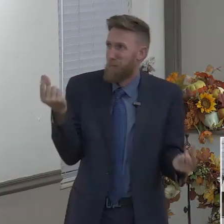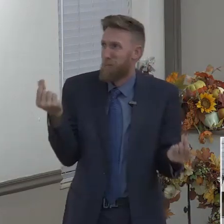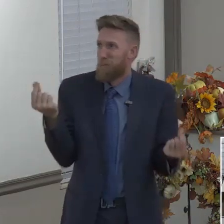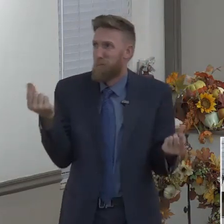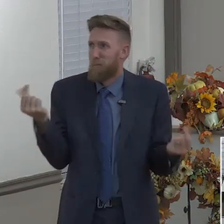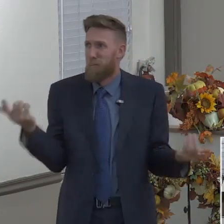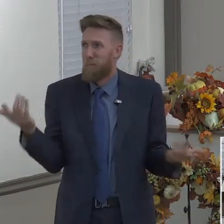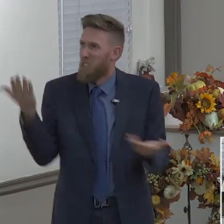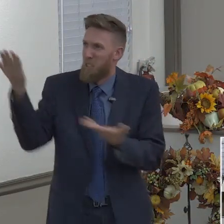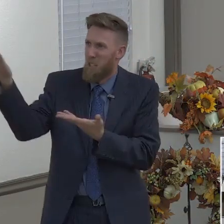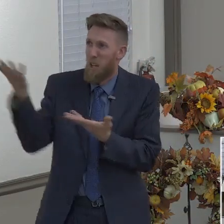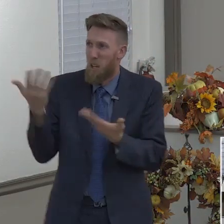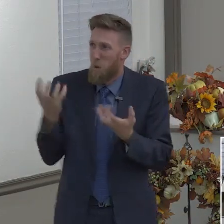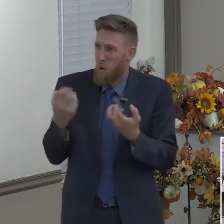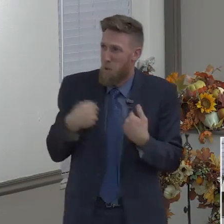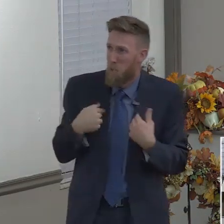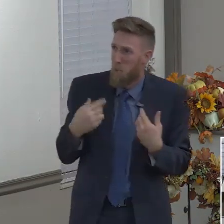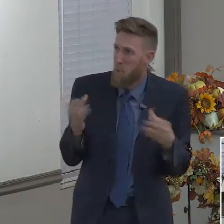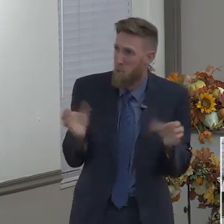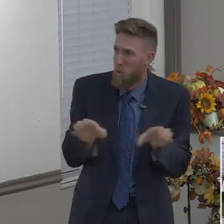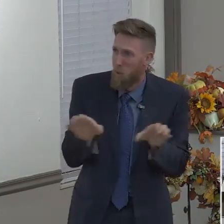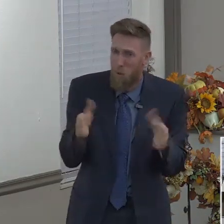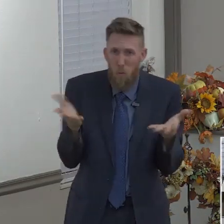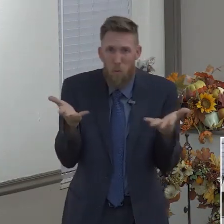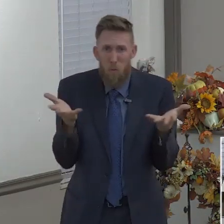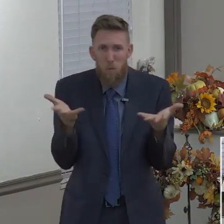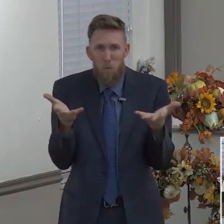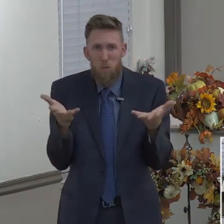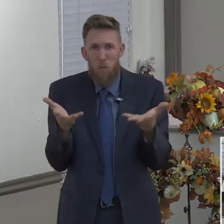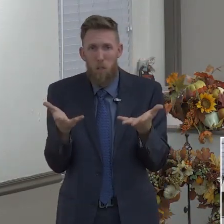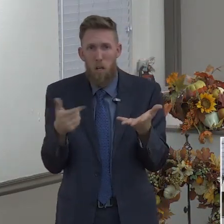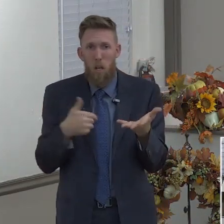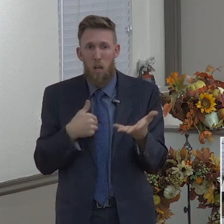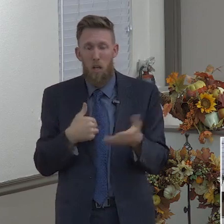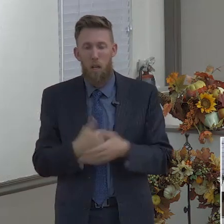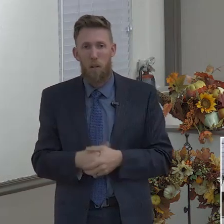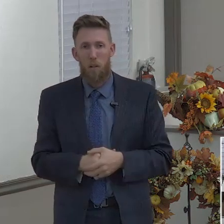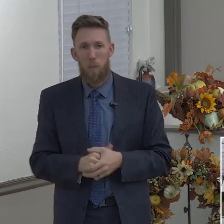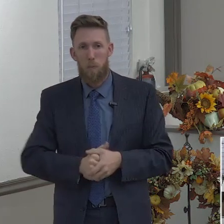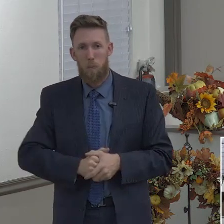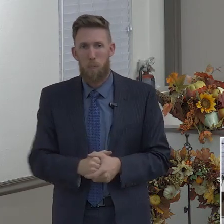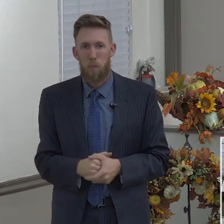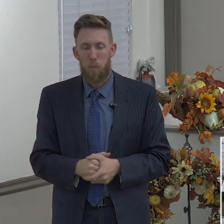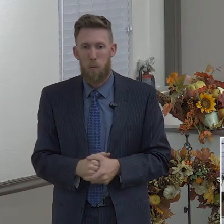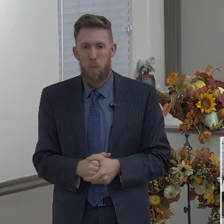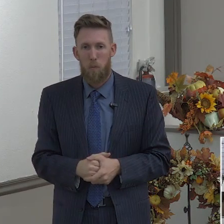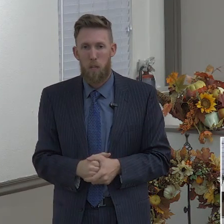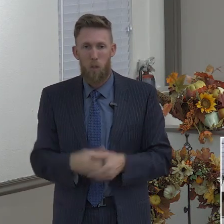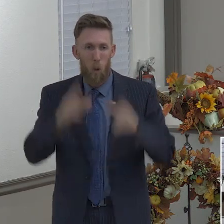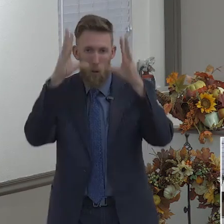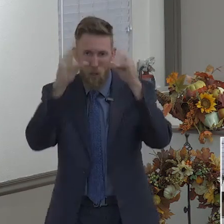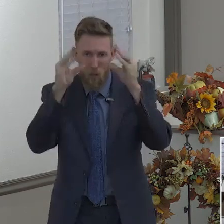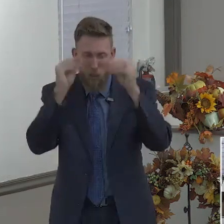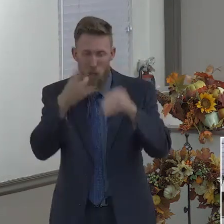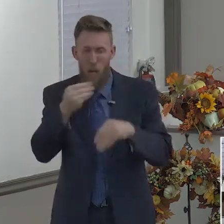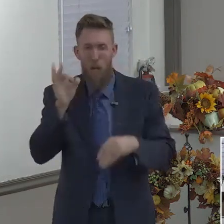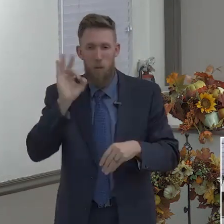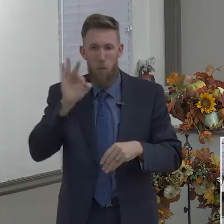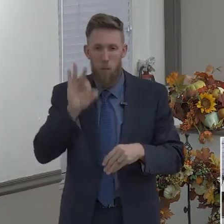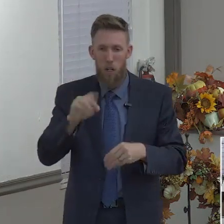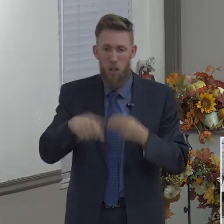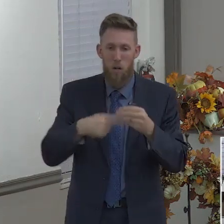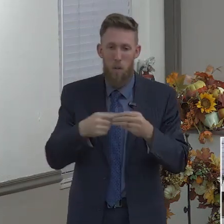I want to teach slash preach to you tonight on principles for finding the will of God for your life. Number one,